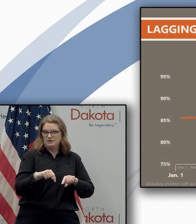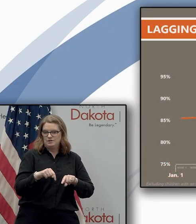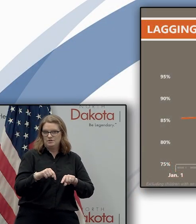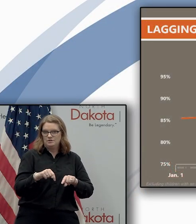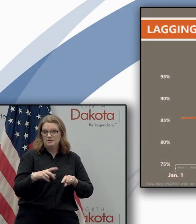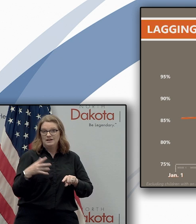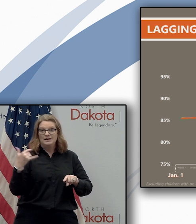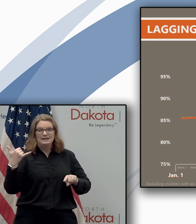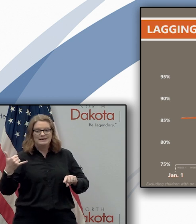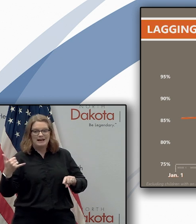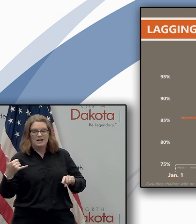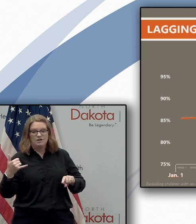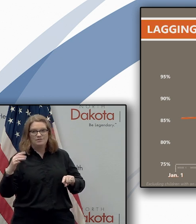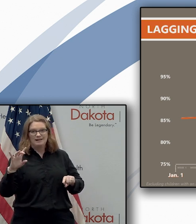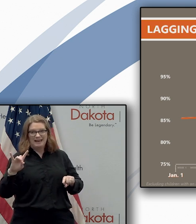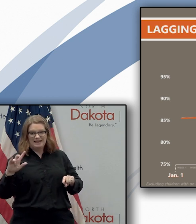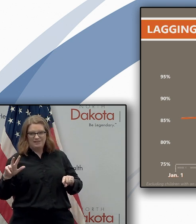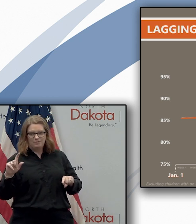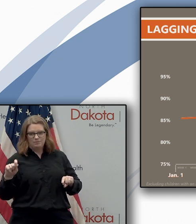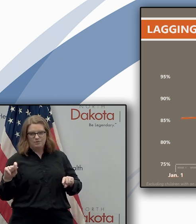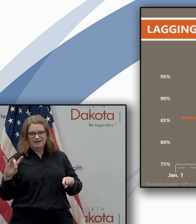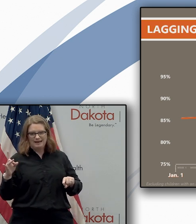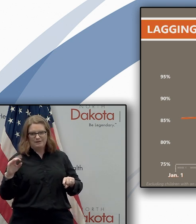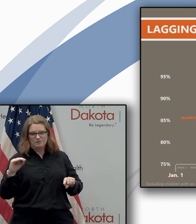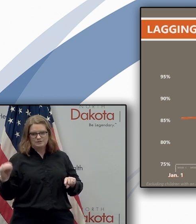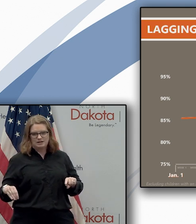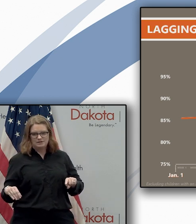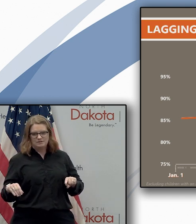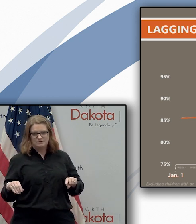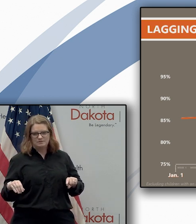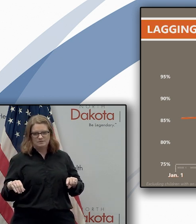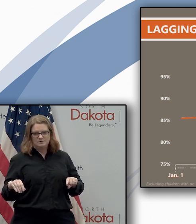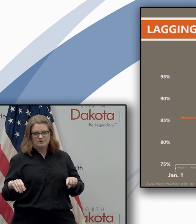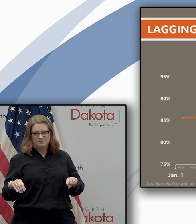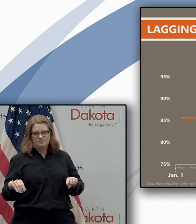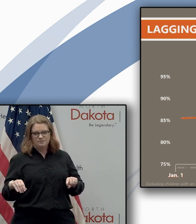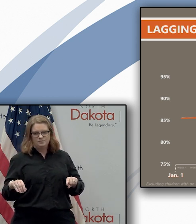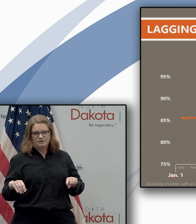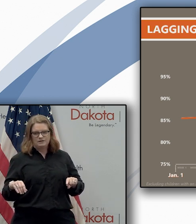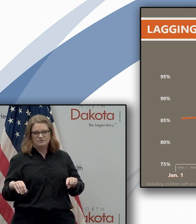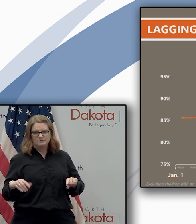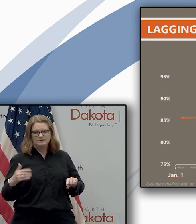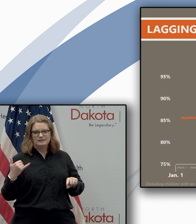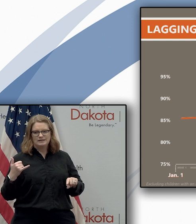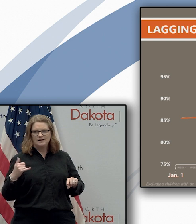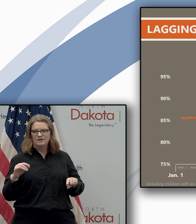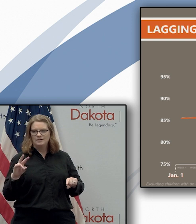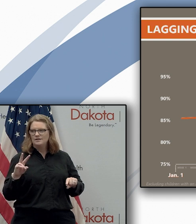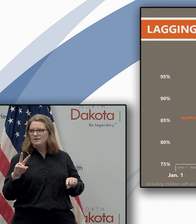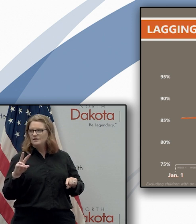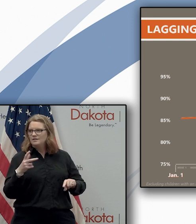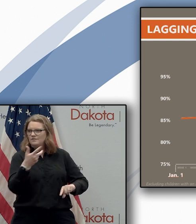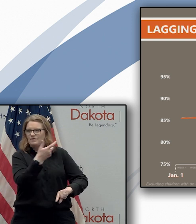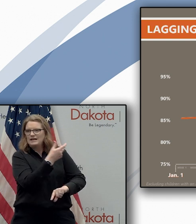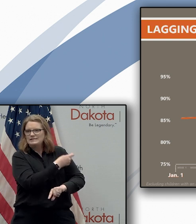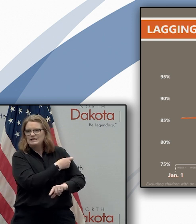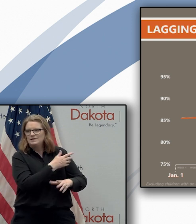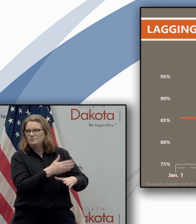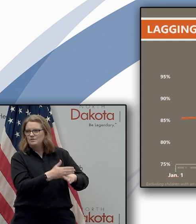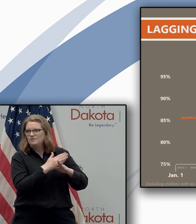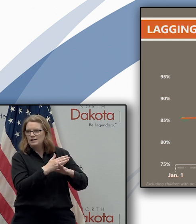and are currently down to 83.8 percent having vaccine preventable diseases and